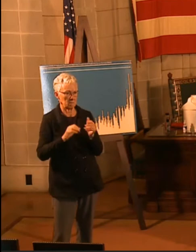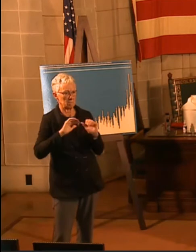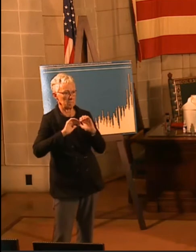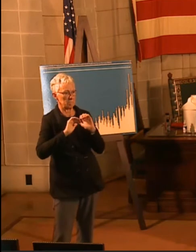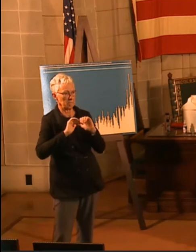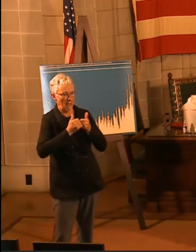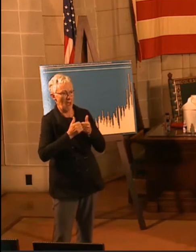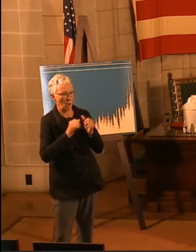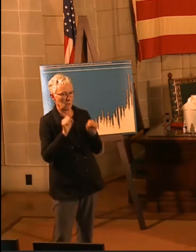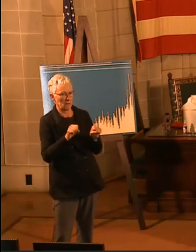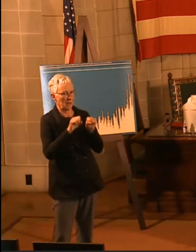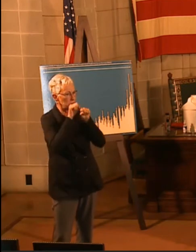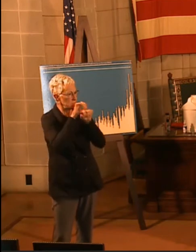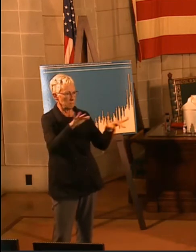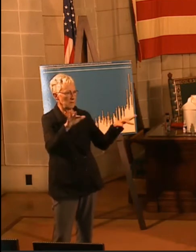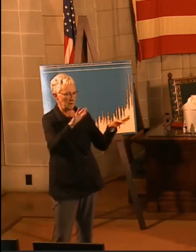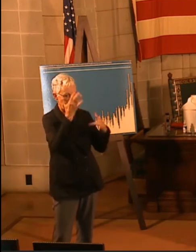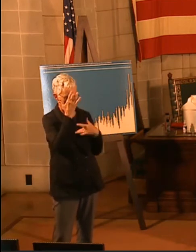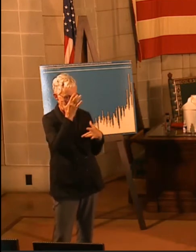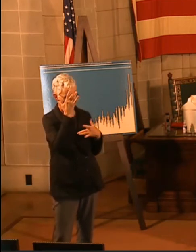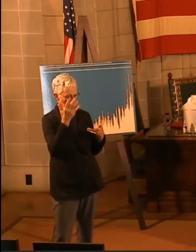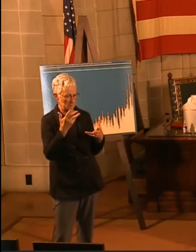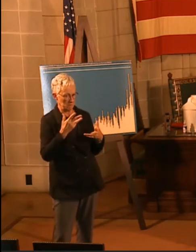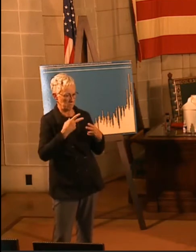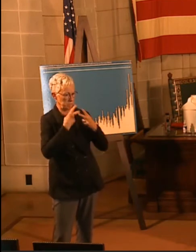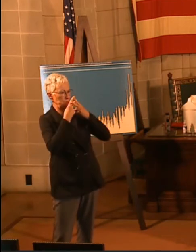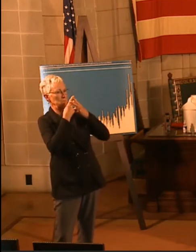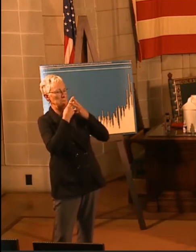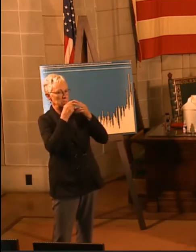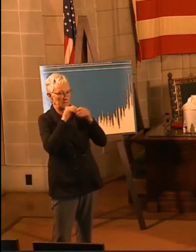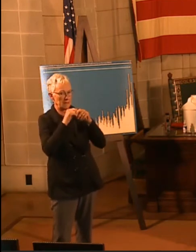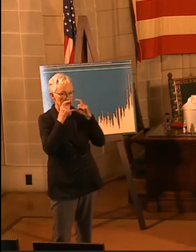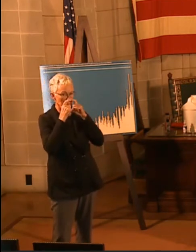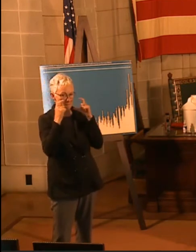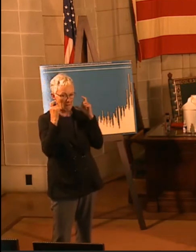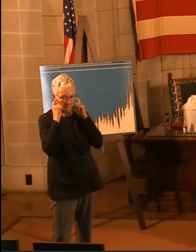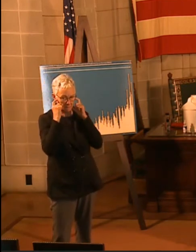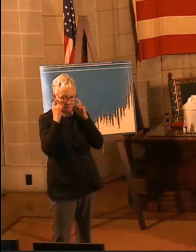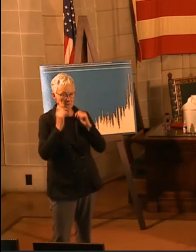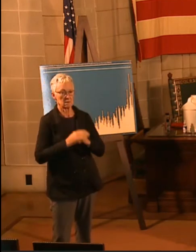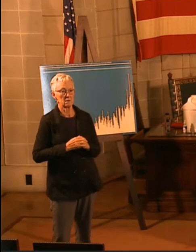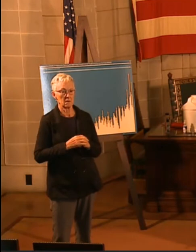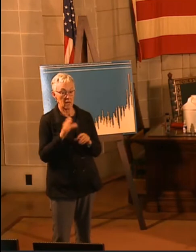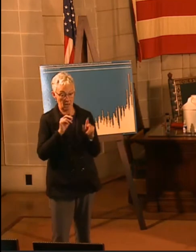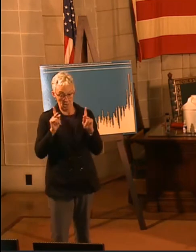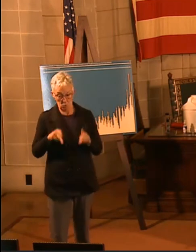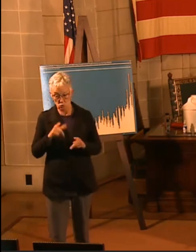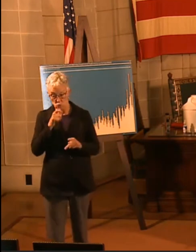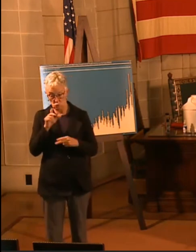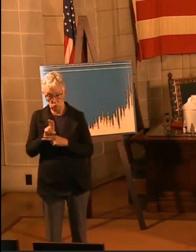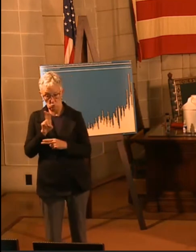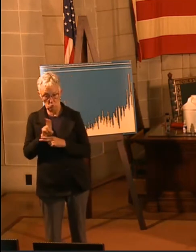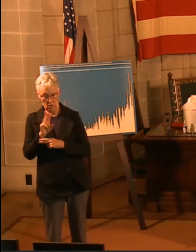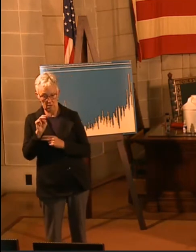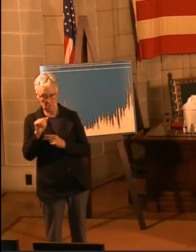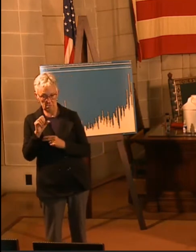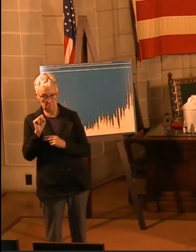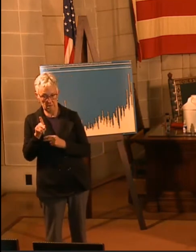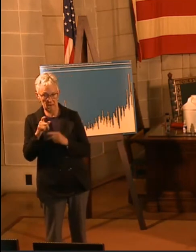a source from disseminating the virus. It also protects the wearer. And studies show us that